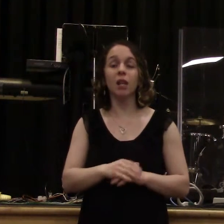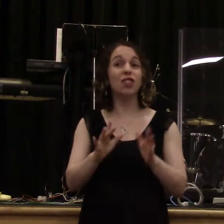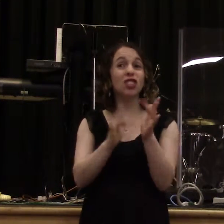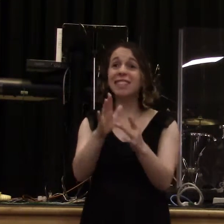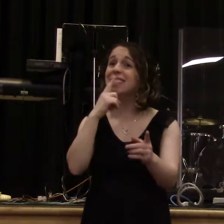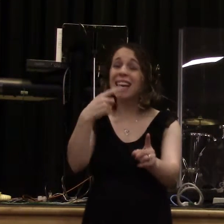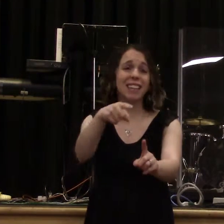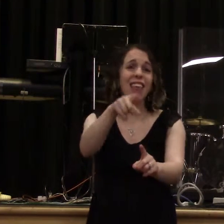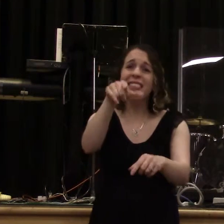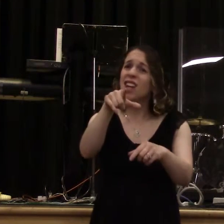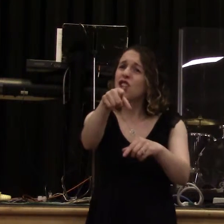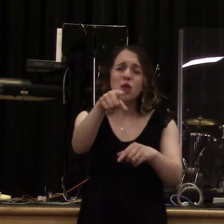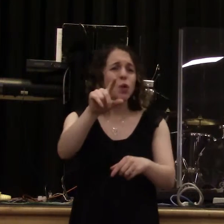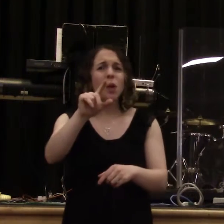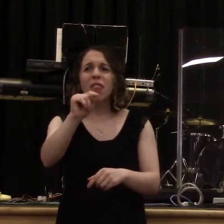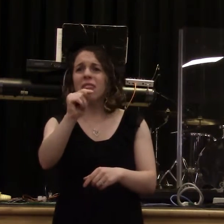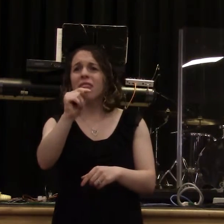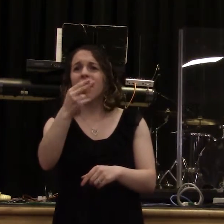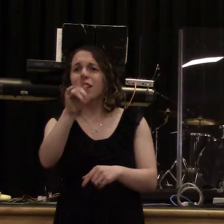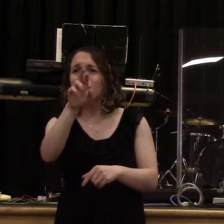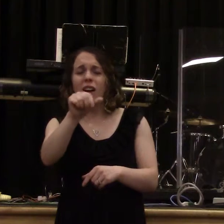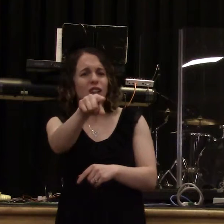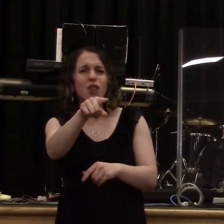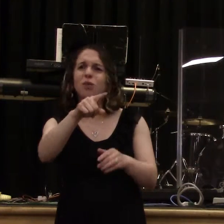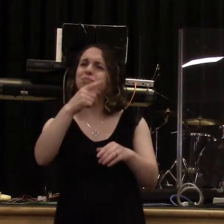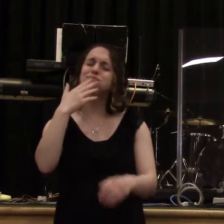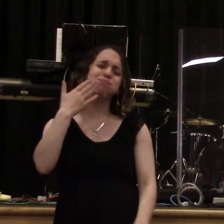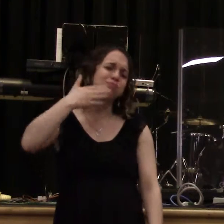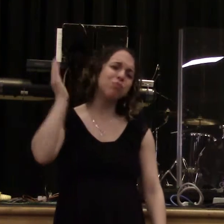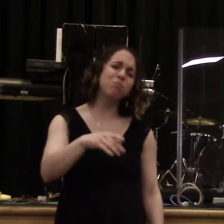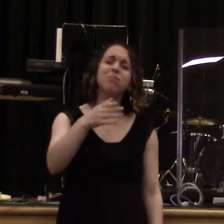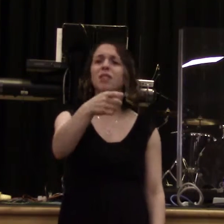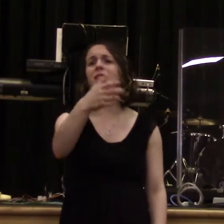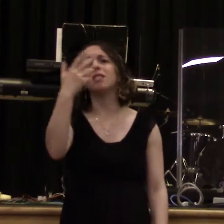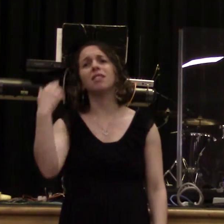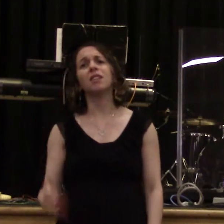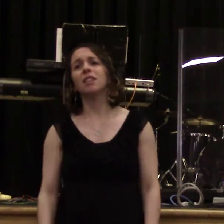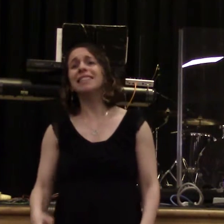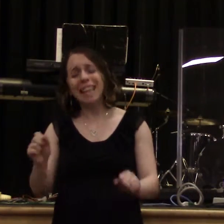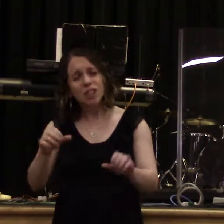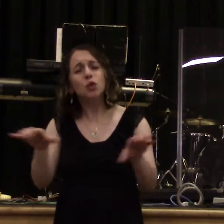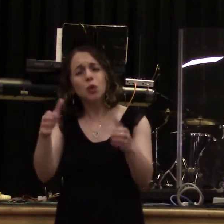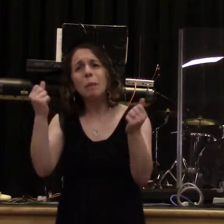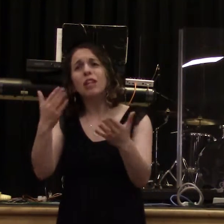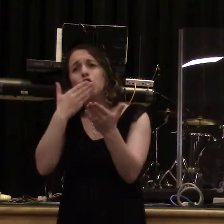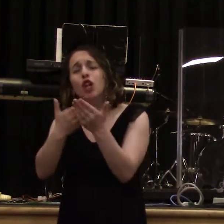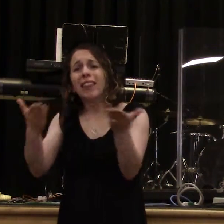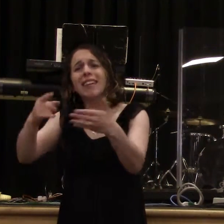her have influence. And especially bringing sexual sins and idolatry into the house of God. This week, I've